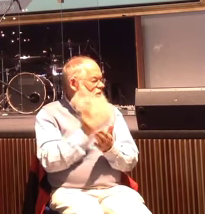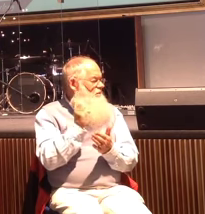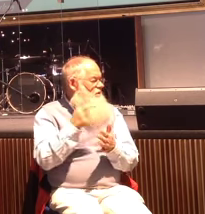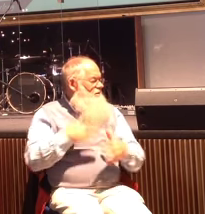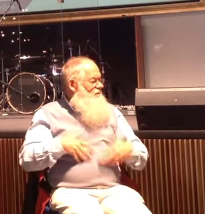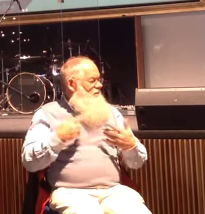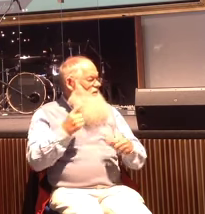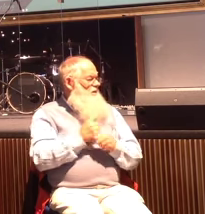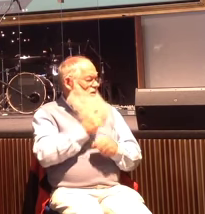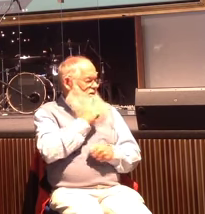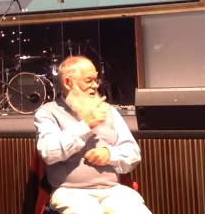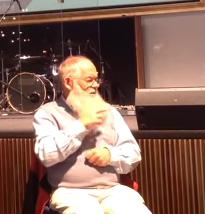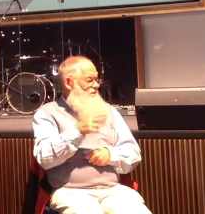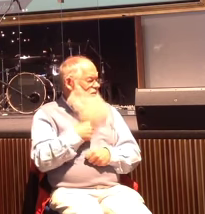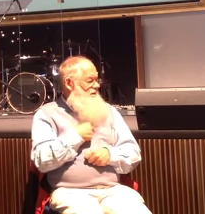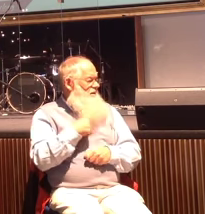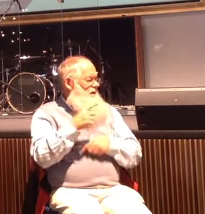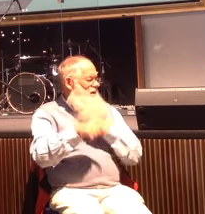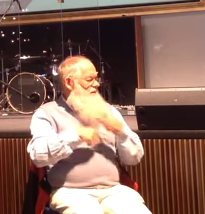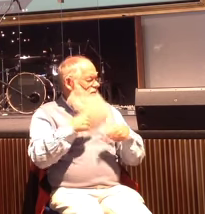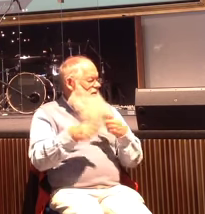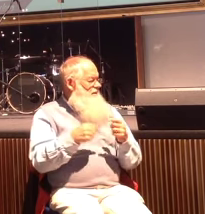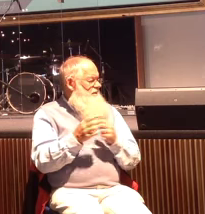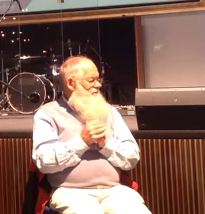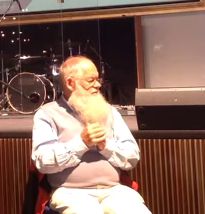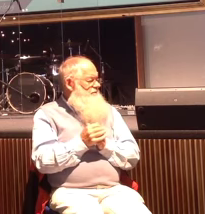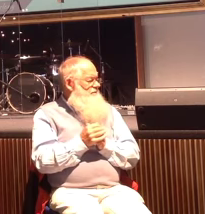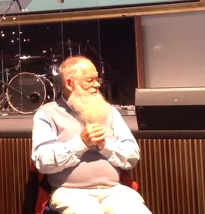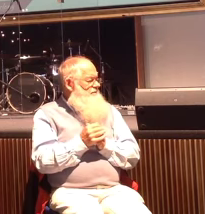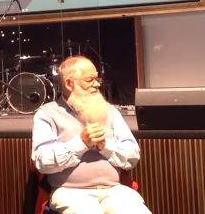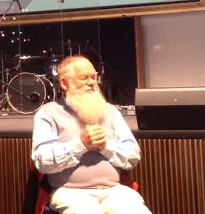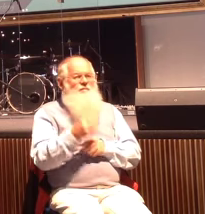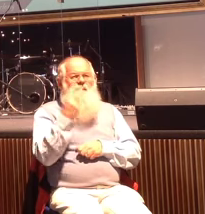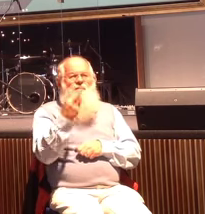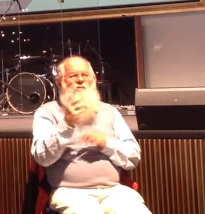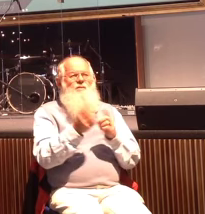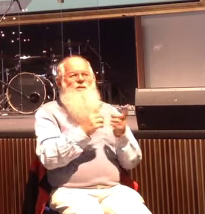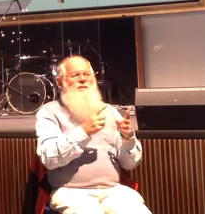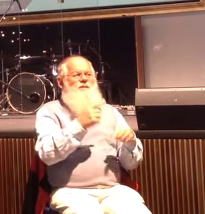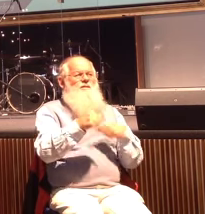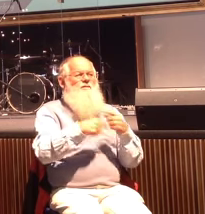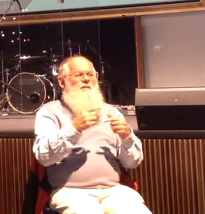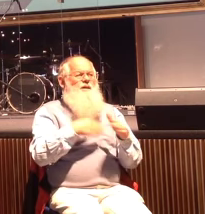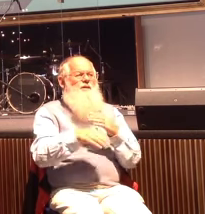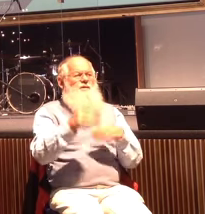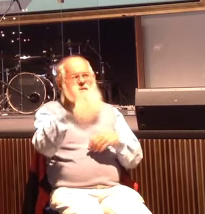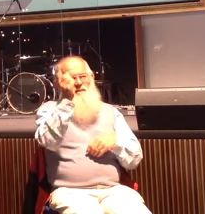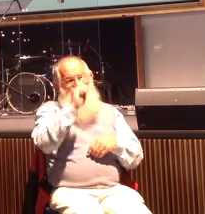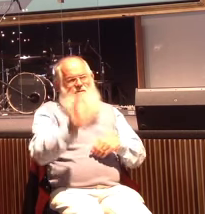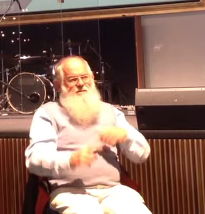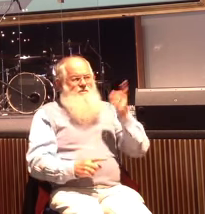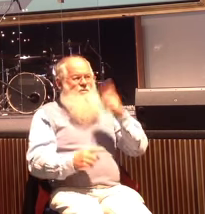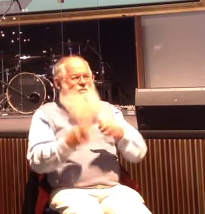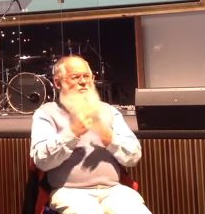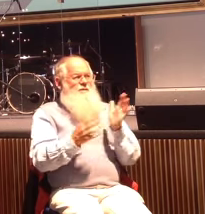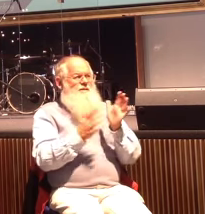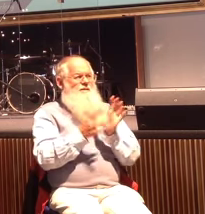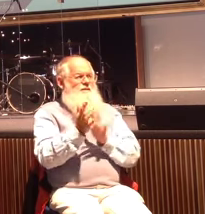speak to me about. And what I want to share with you is three things about being in the storm with Jesus is this. Is that